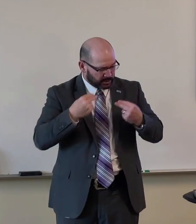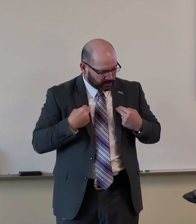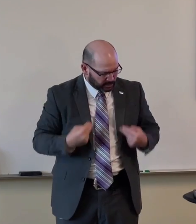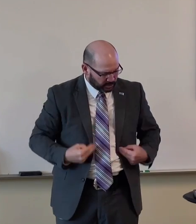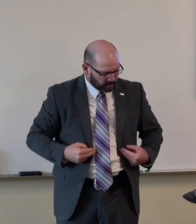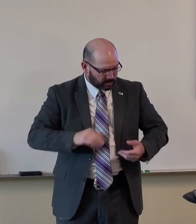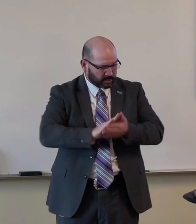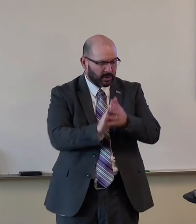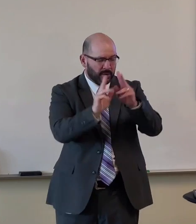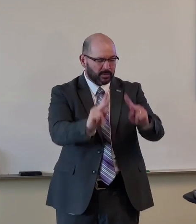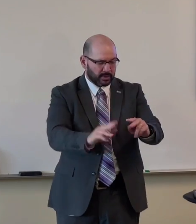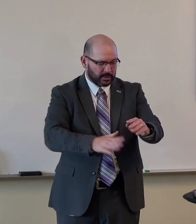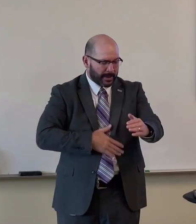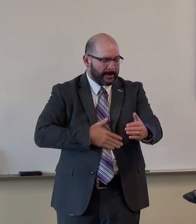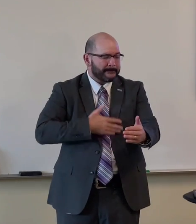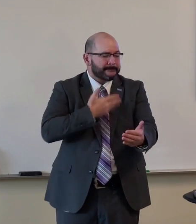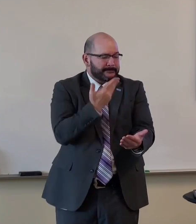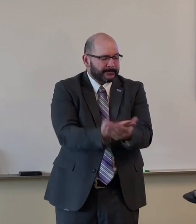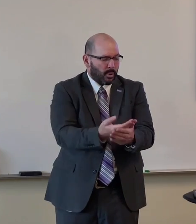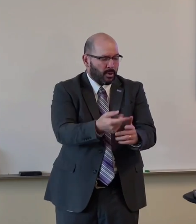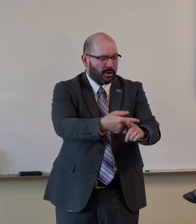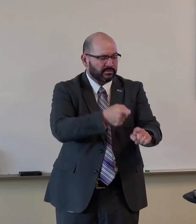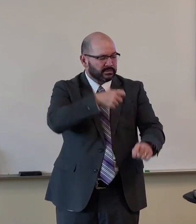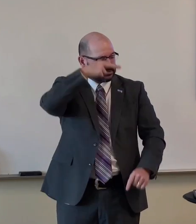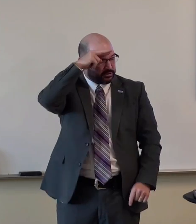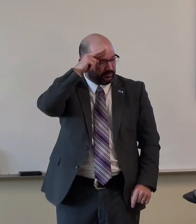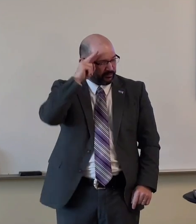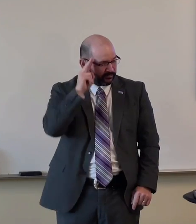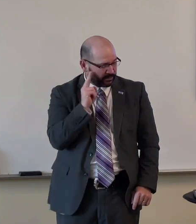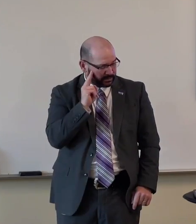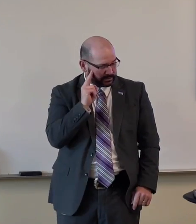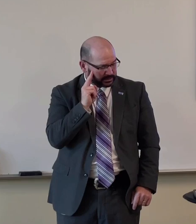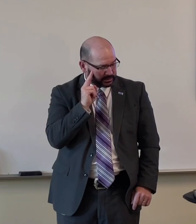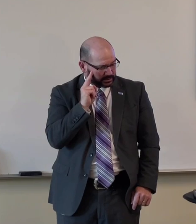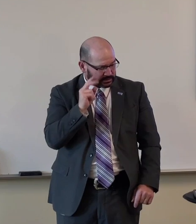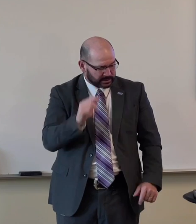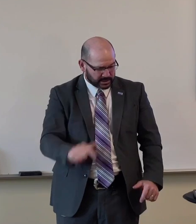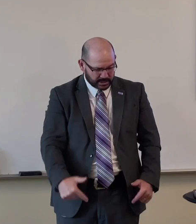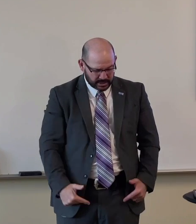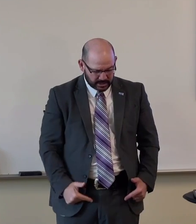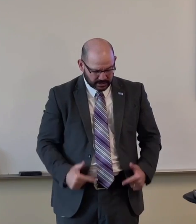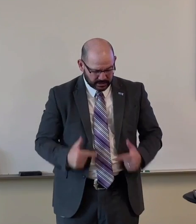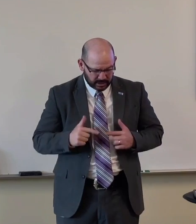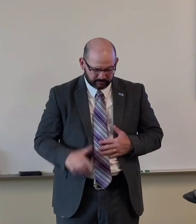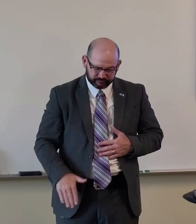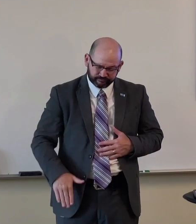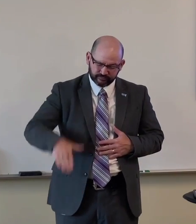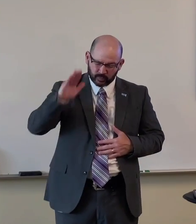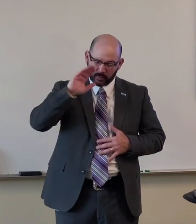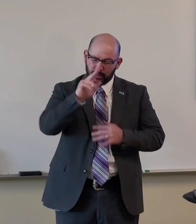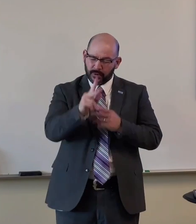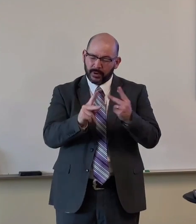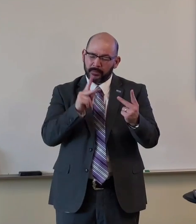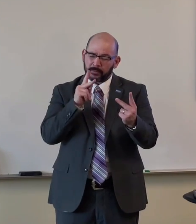he became a human he was born of a virgin he lived grew up